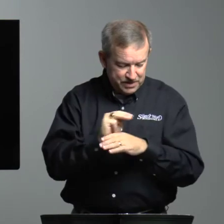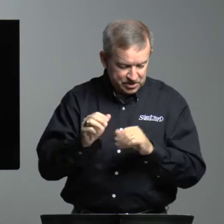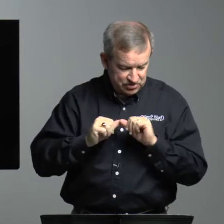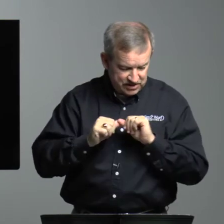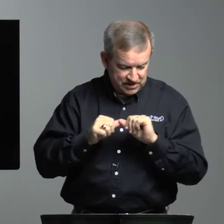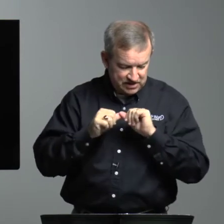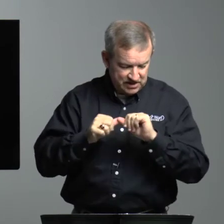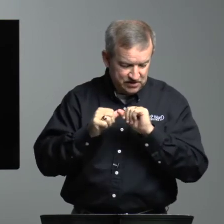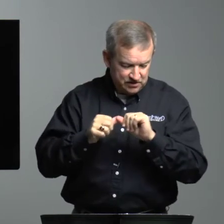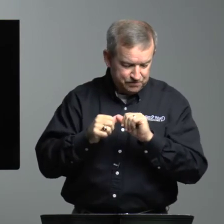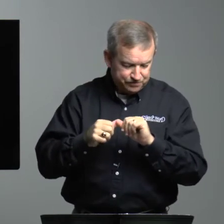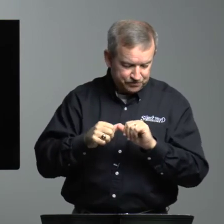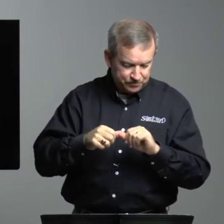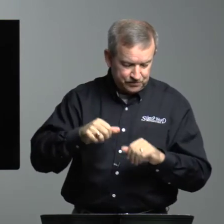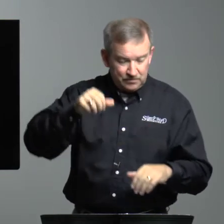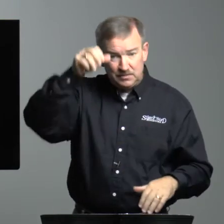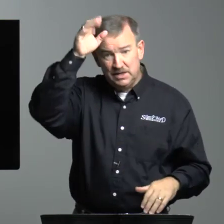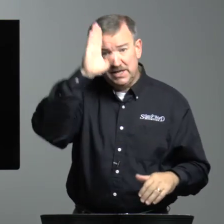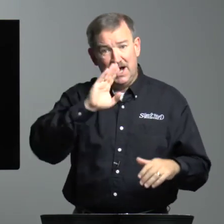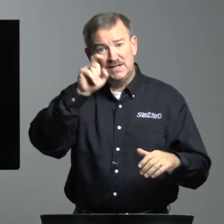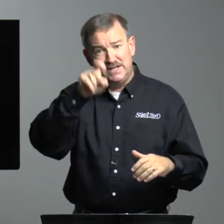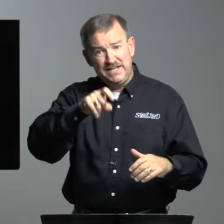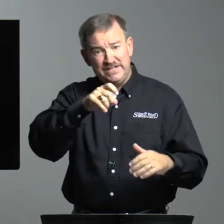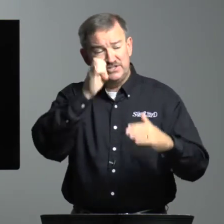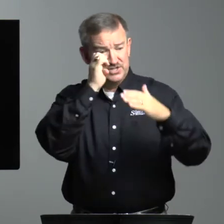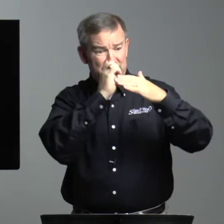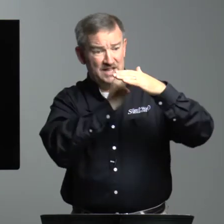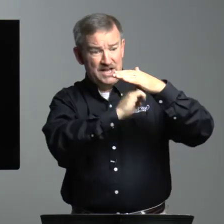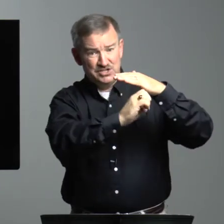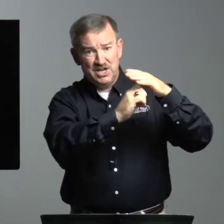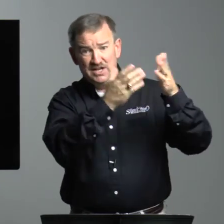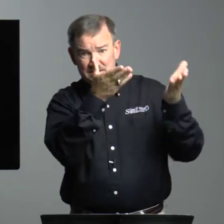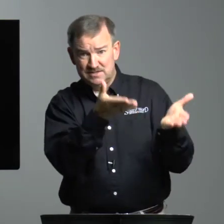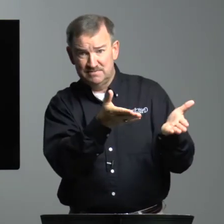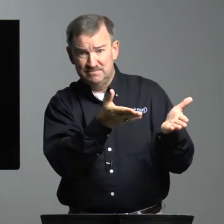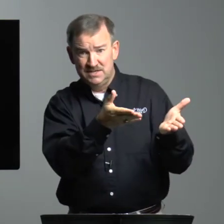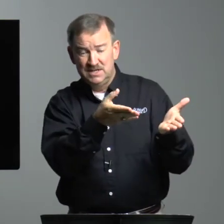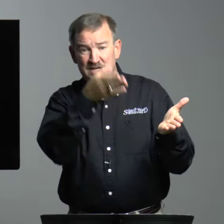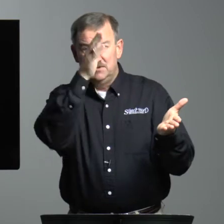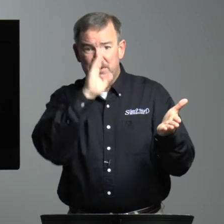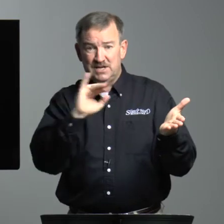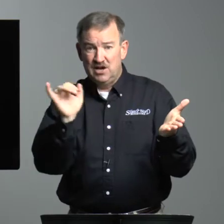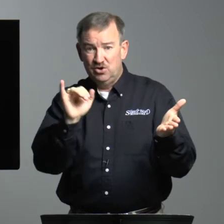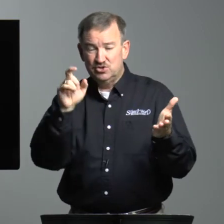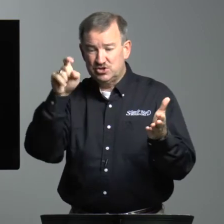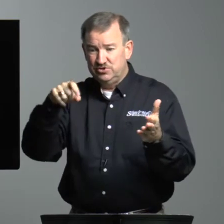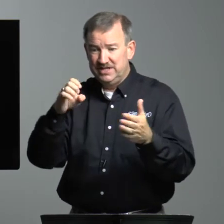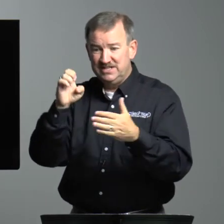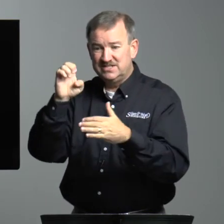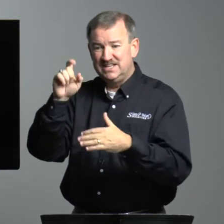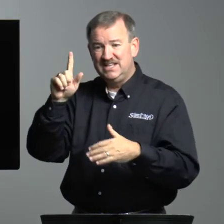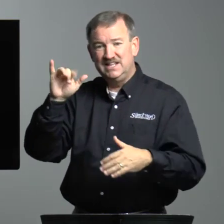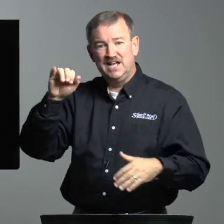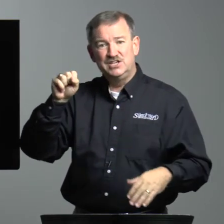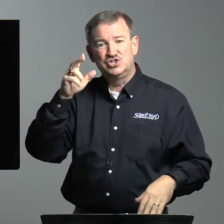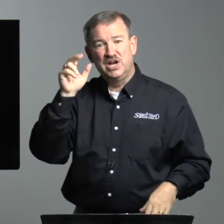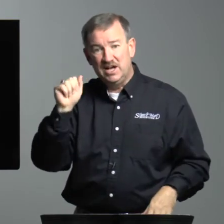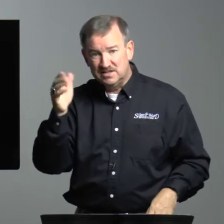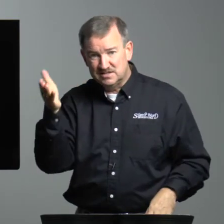ministry continued. God needs Elijah's. But God also needs Elisha's.